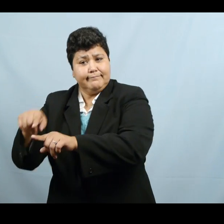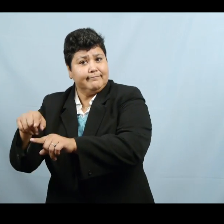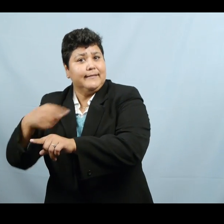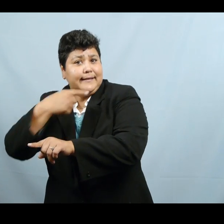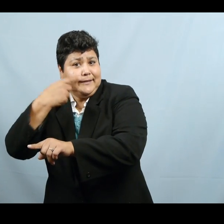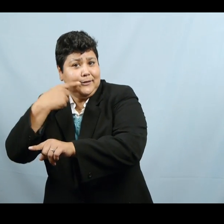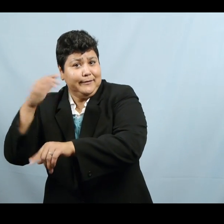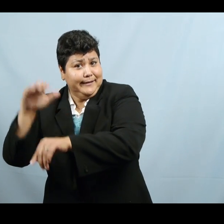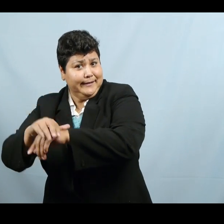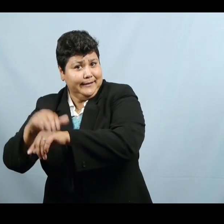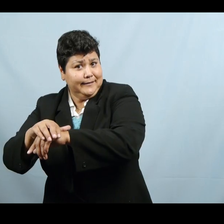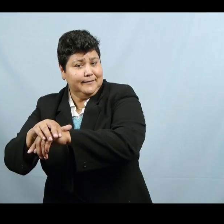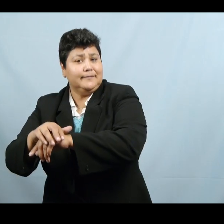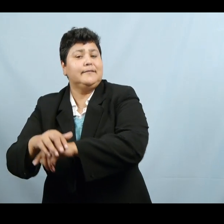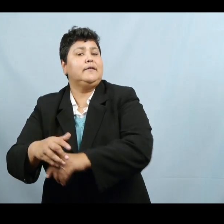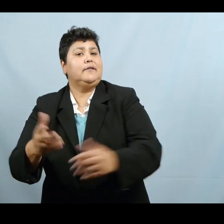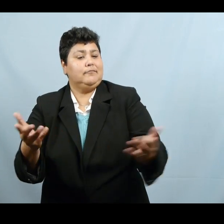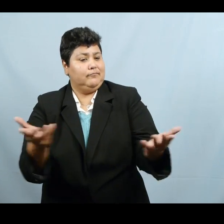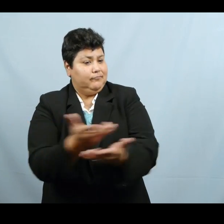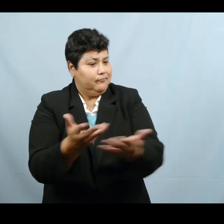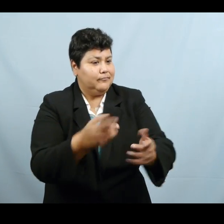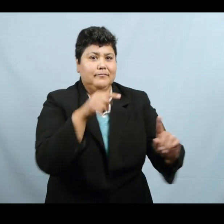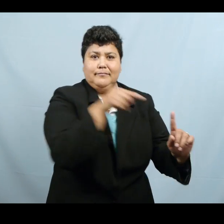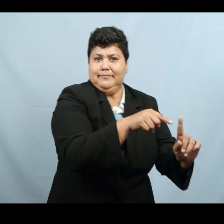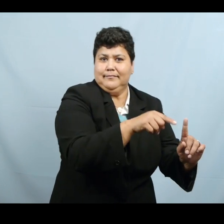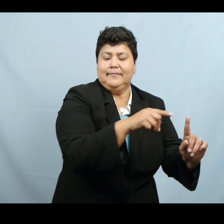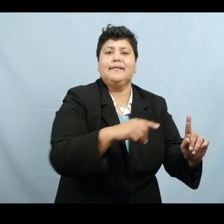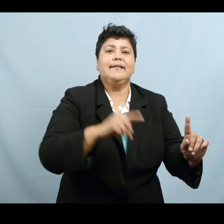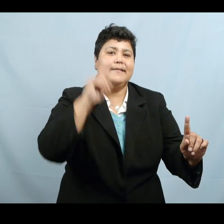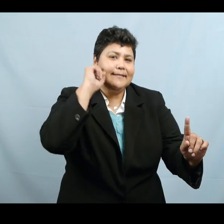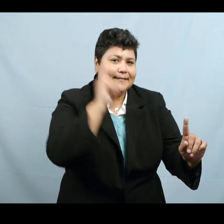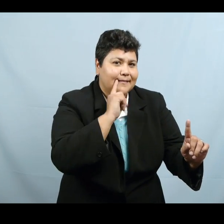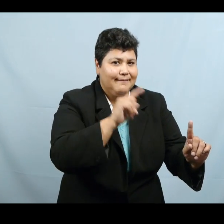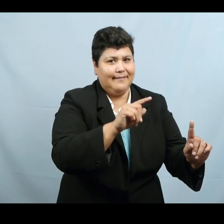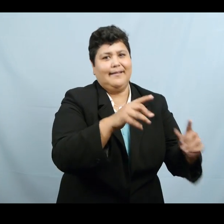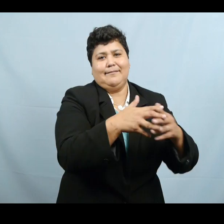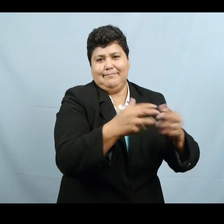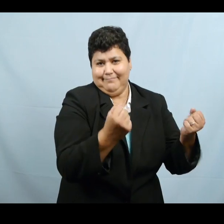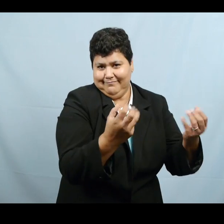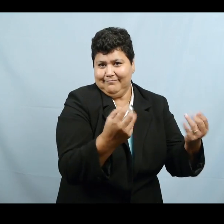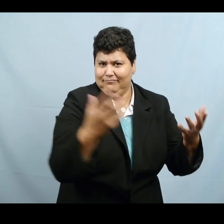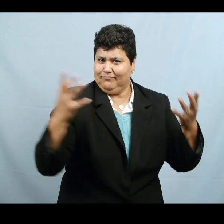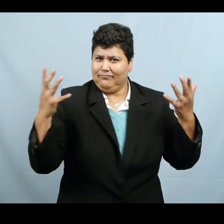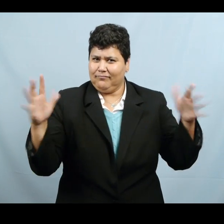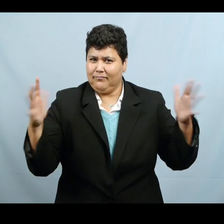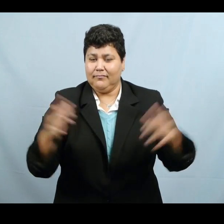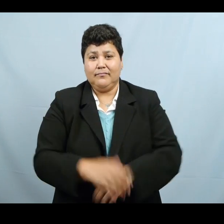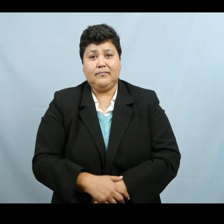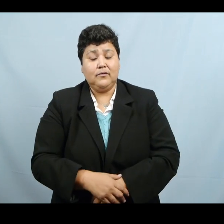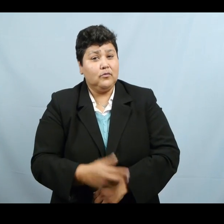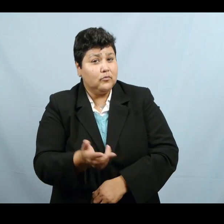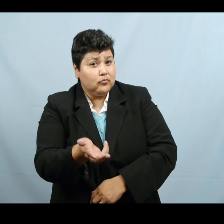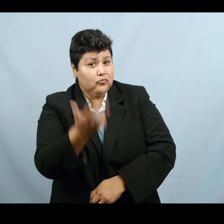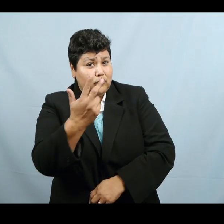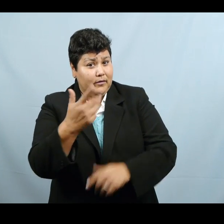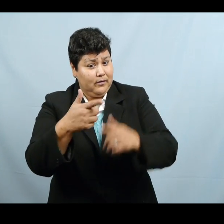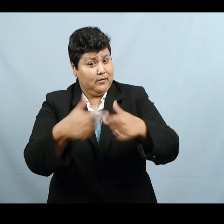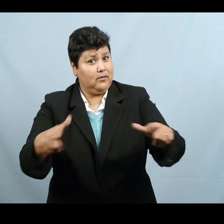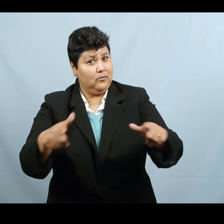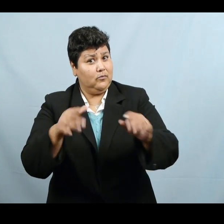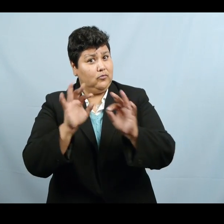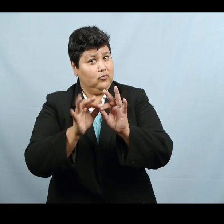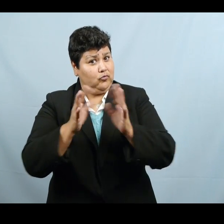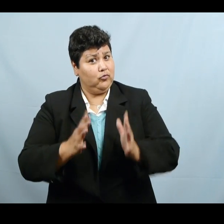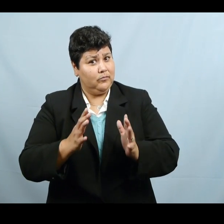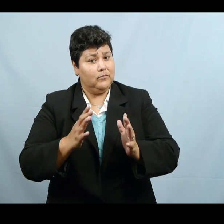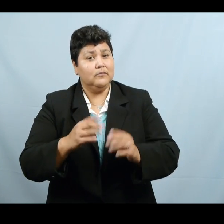and between deaf and hearing cultures. The trilingual interpreter, especially when working in video relay, is